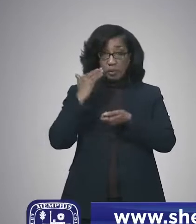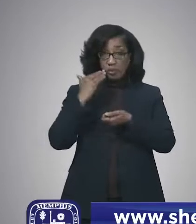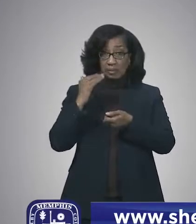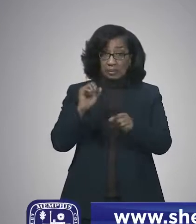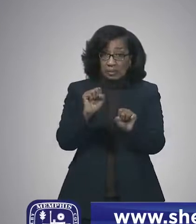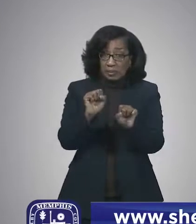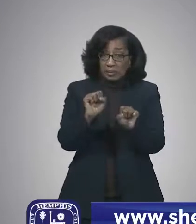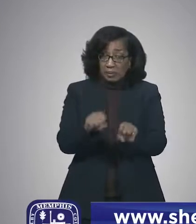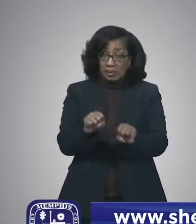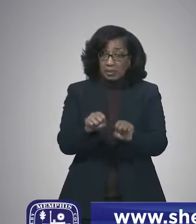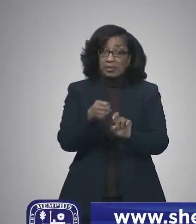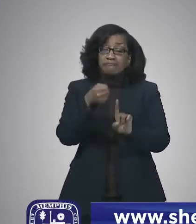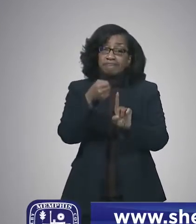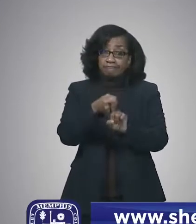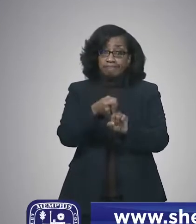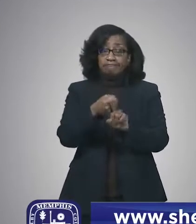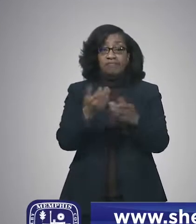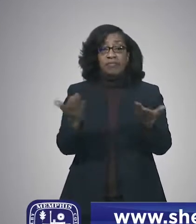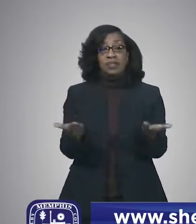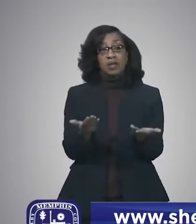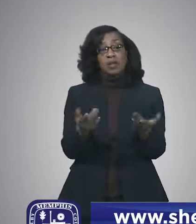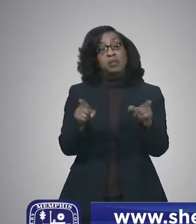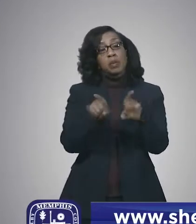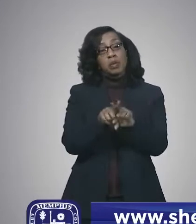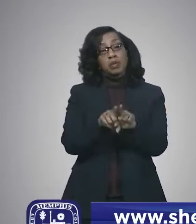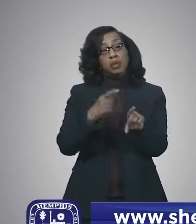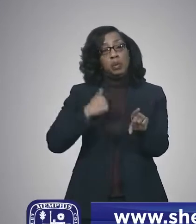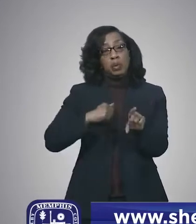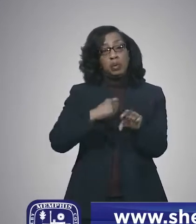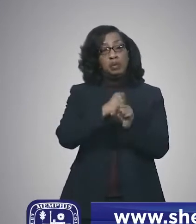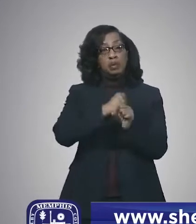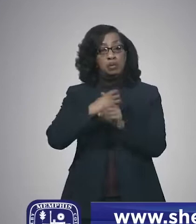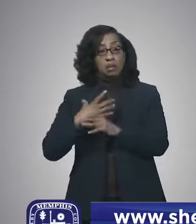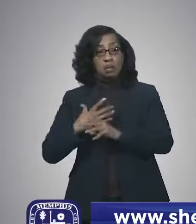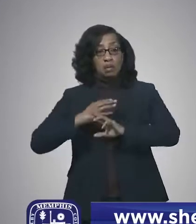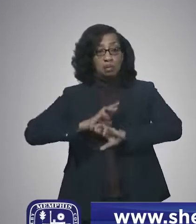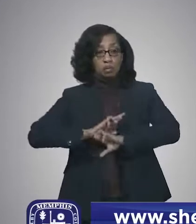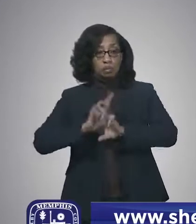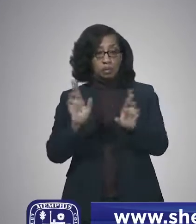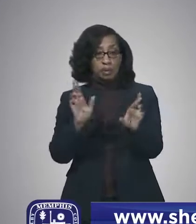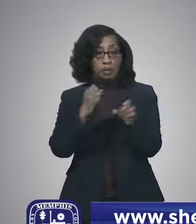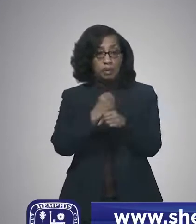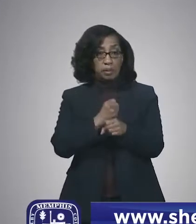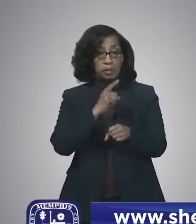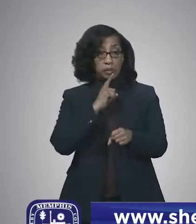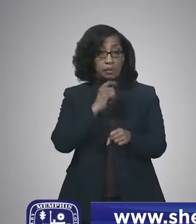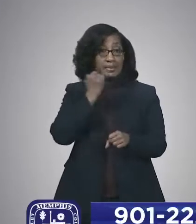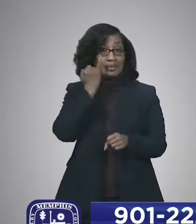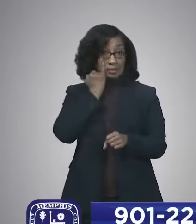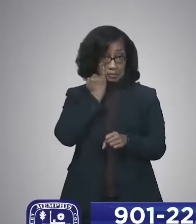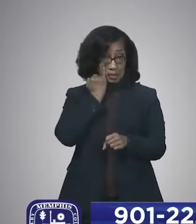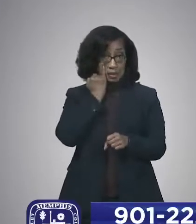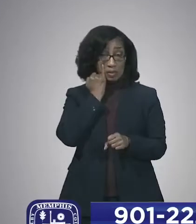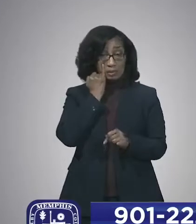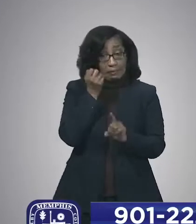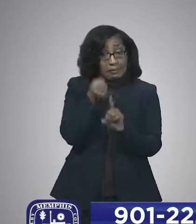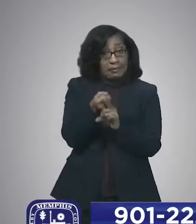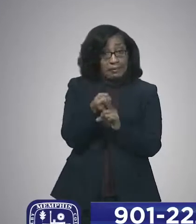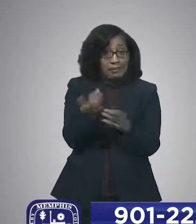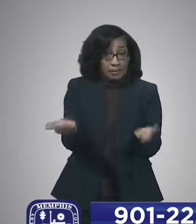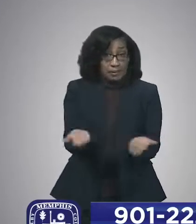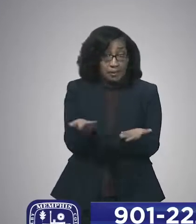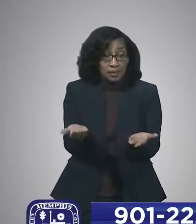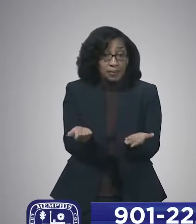an issue. But we're also preparing to make sure that if we do see a case